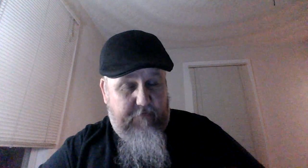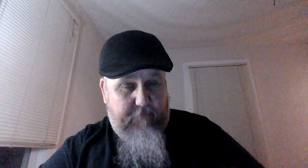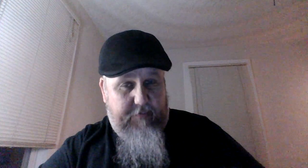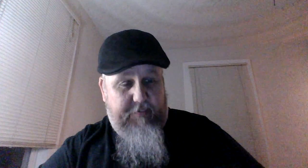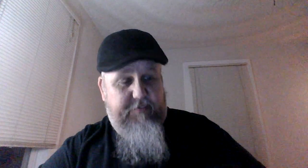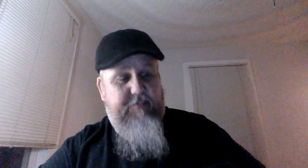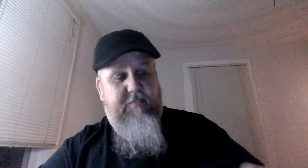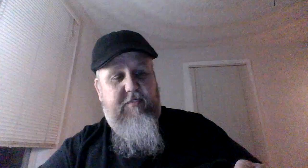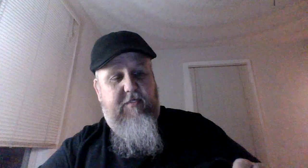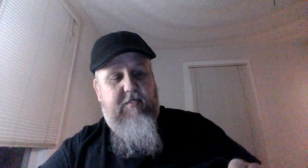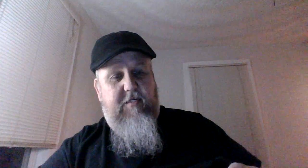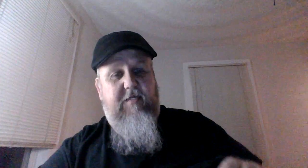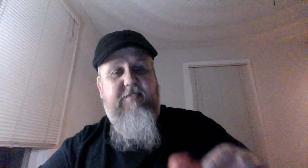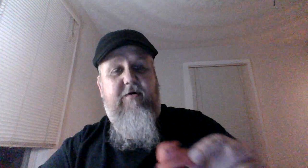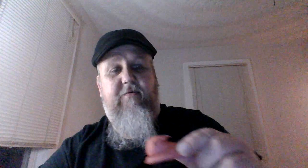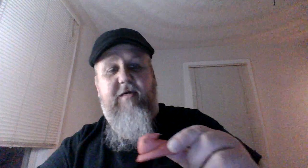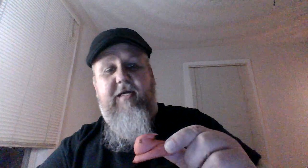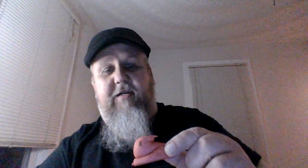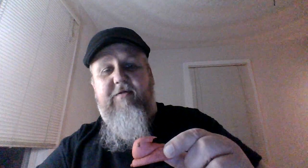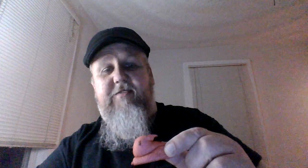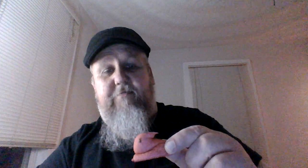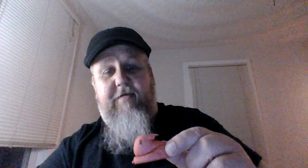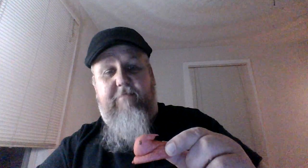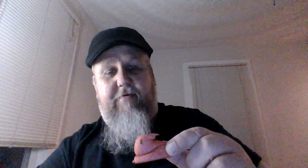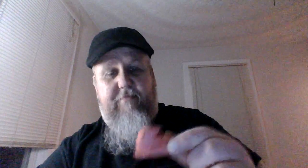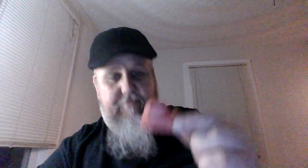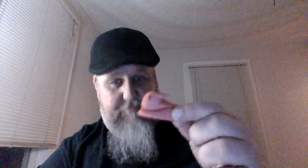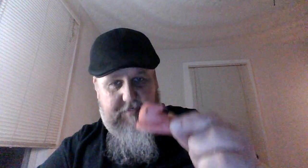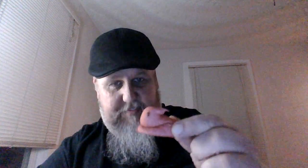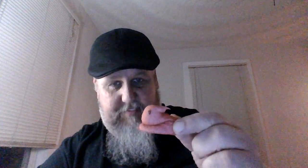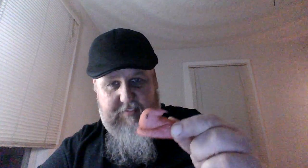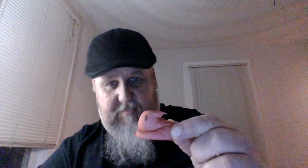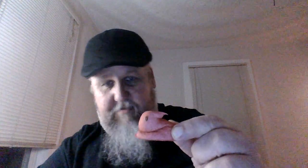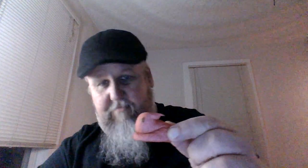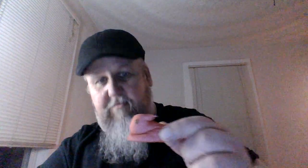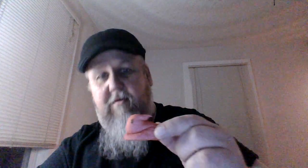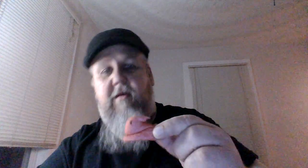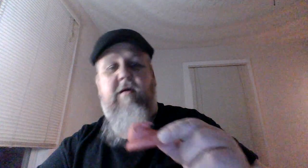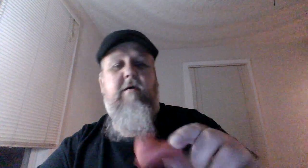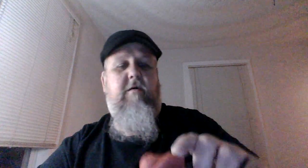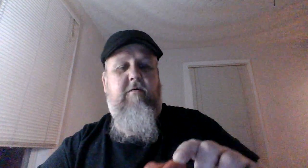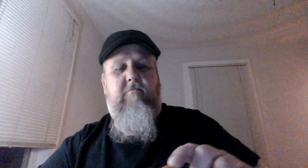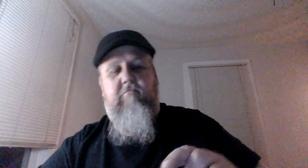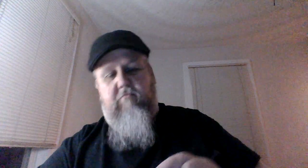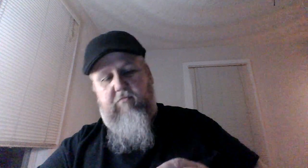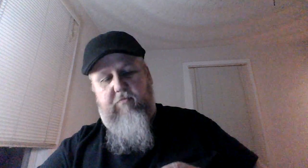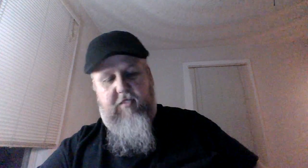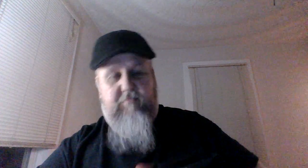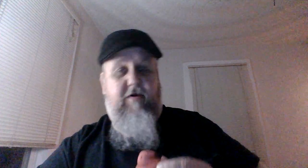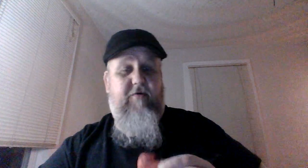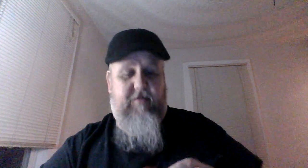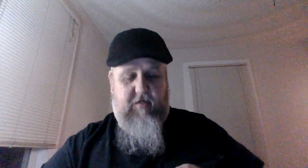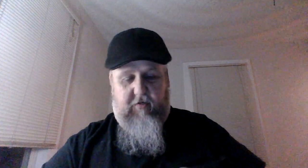for this so here is the peep as I said he's brown in color